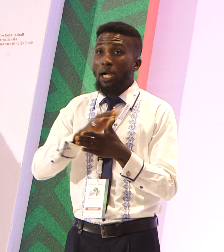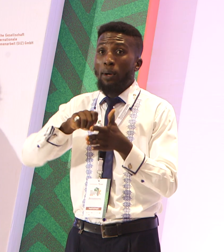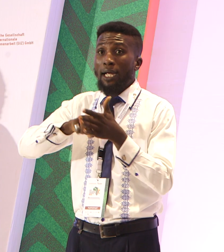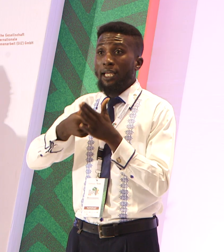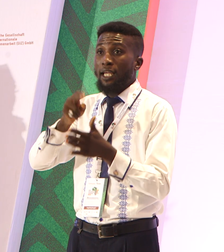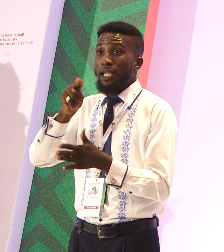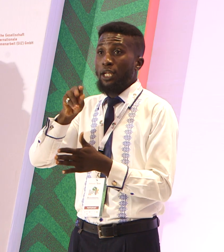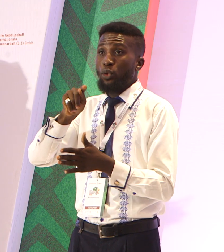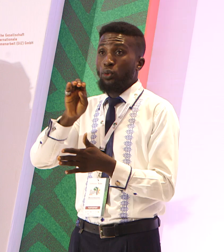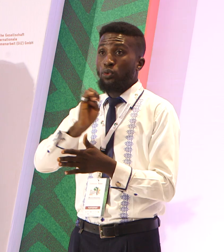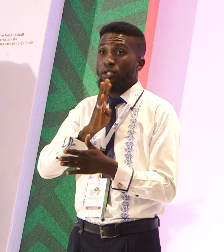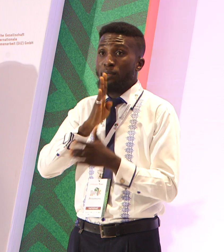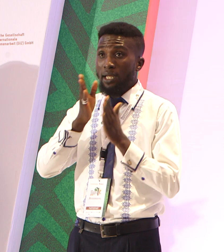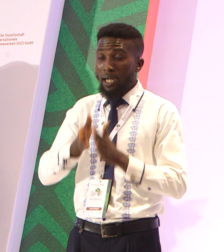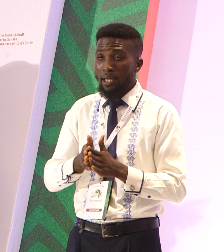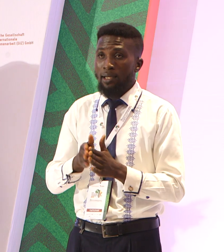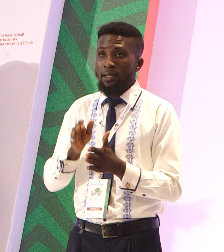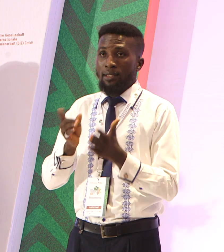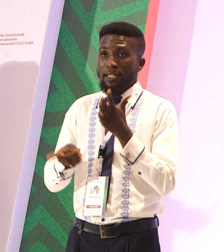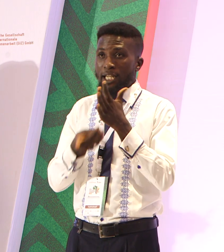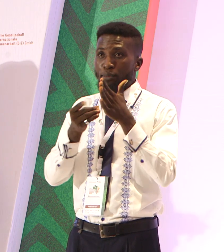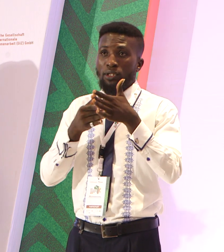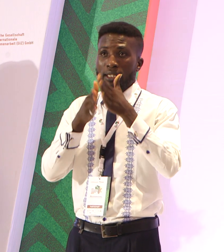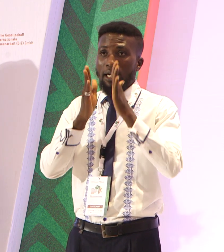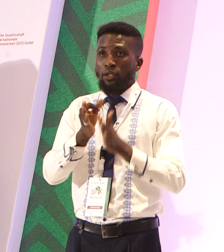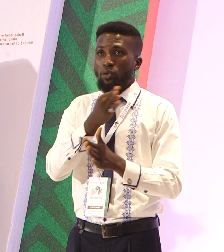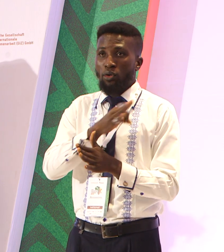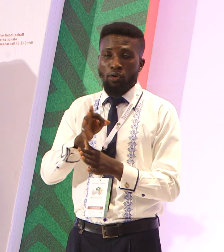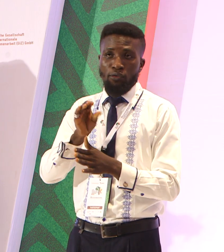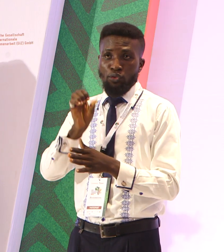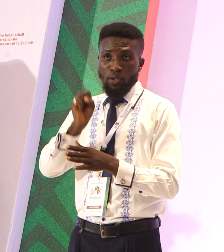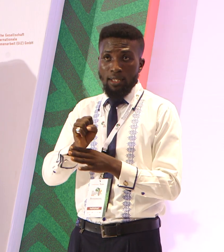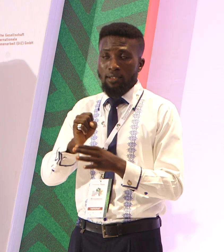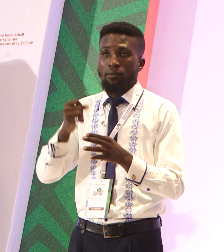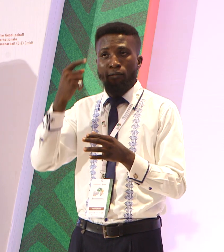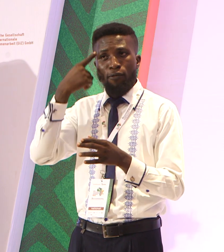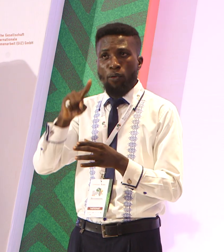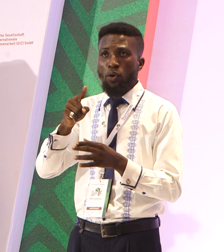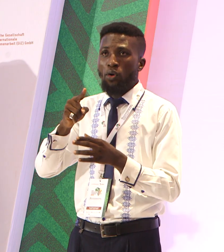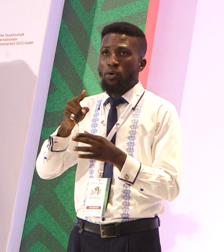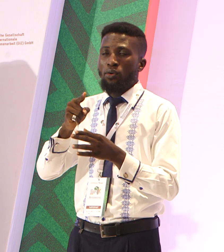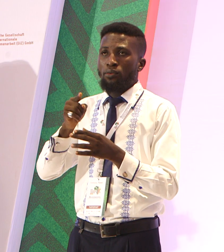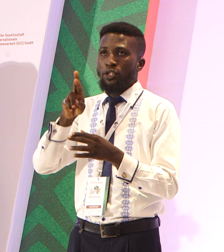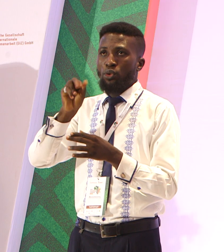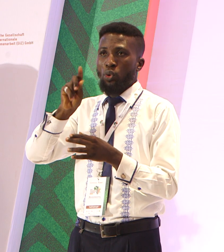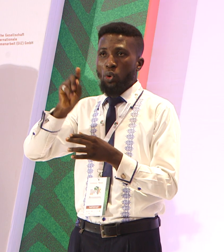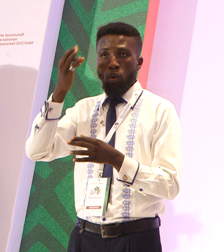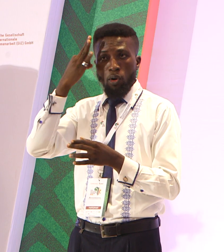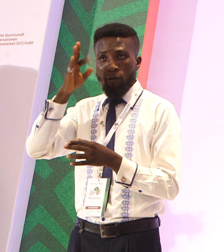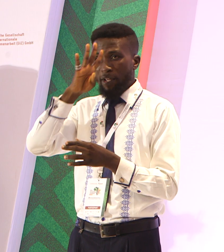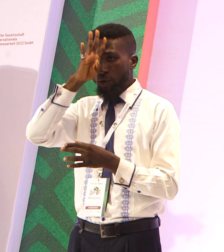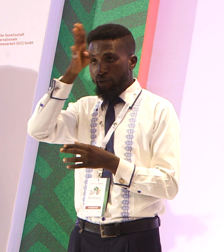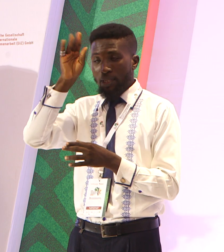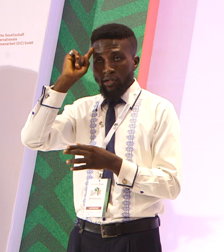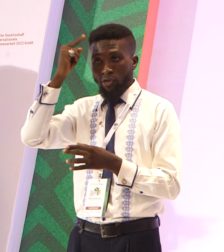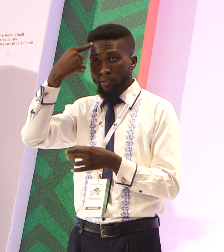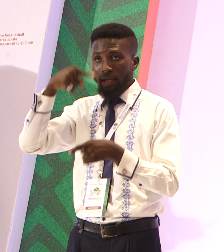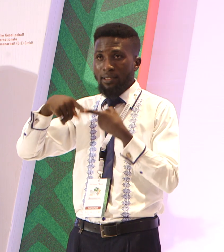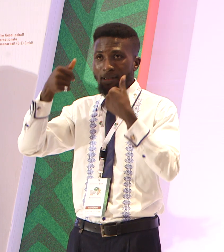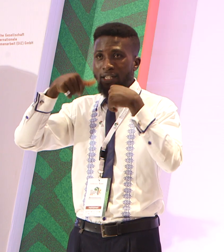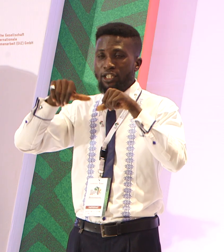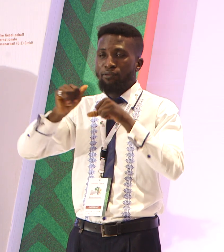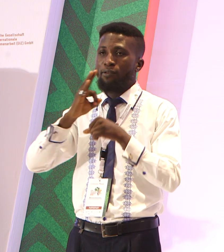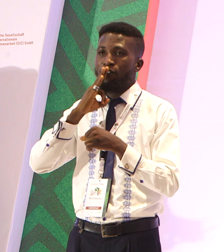Mission Director of USAID, for her insightful address on the role of innovative governance in achieving food security.